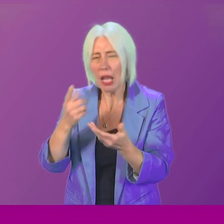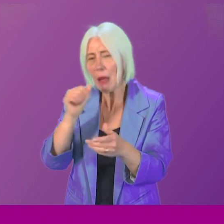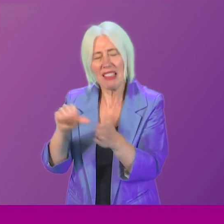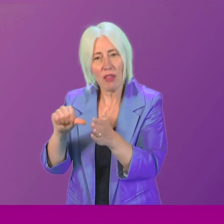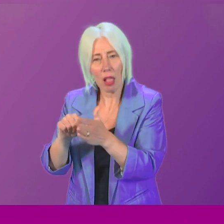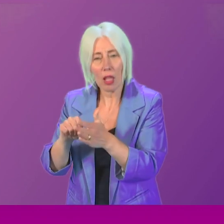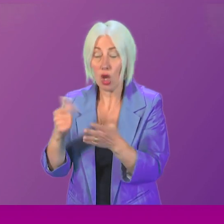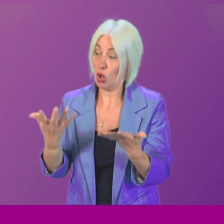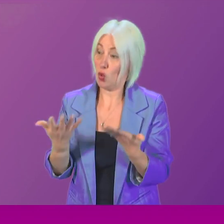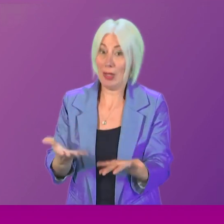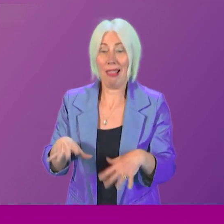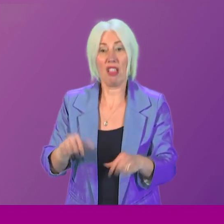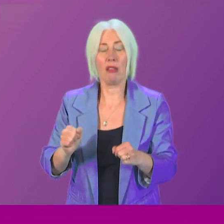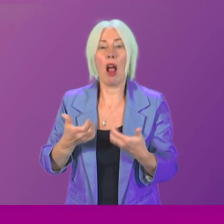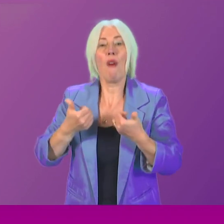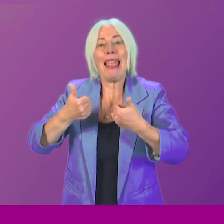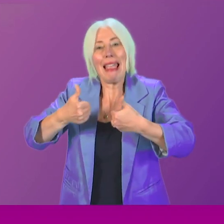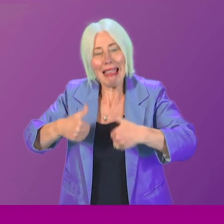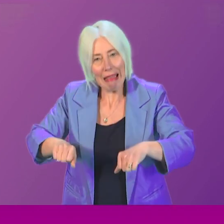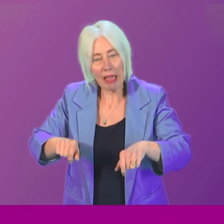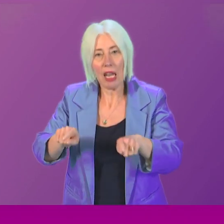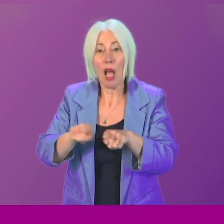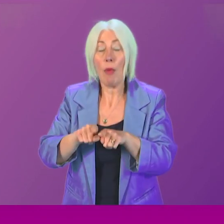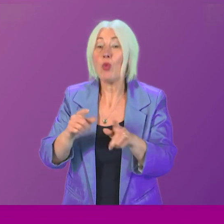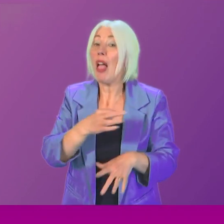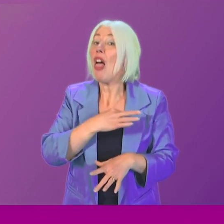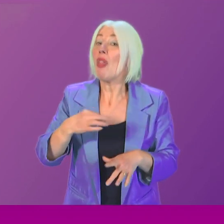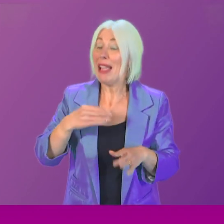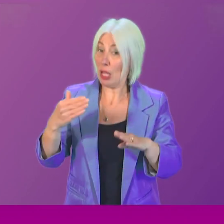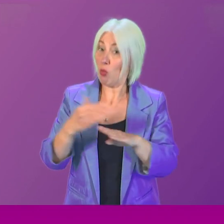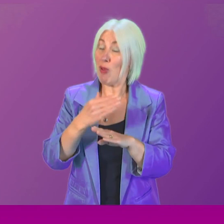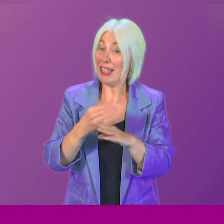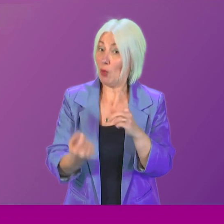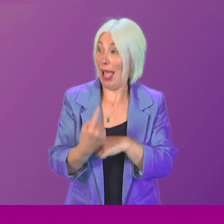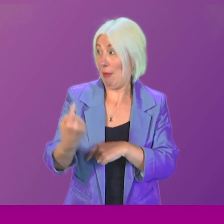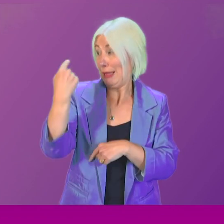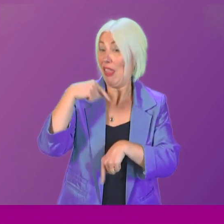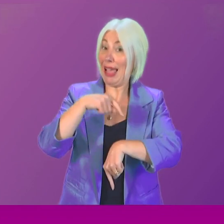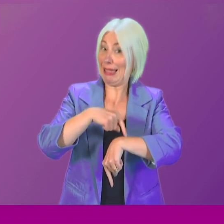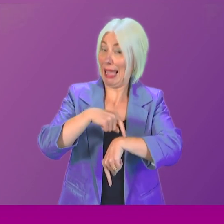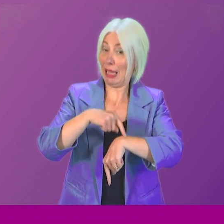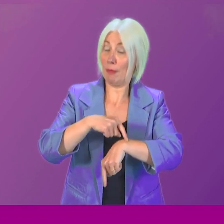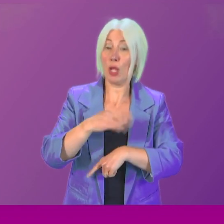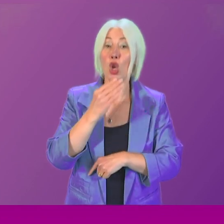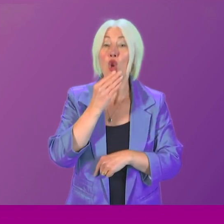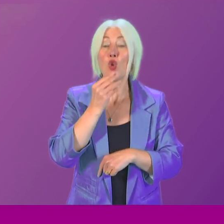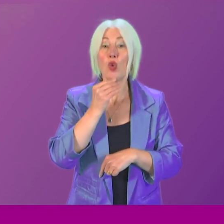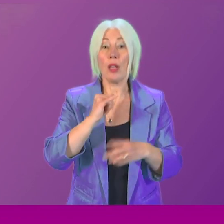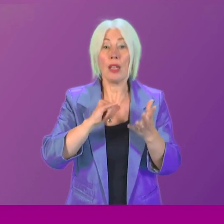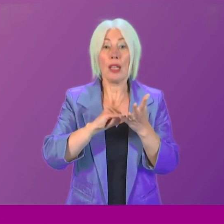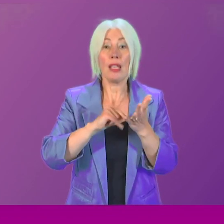but also a wider exposure of the medical practices which took place in our country during these times. The use of